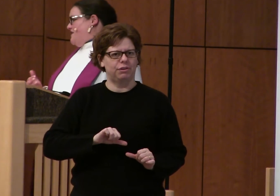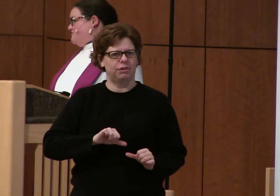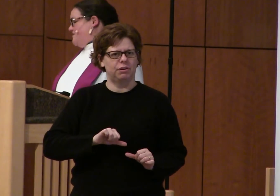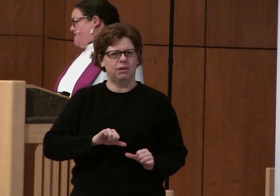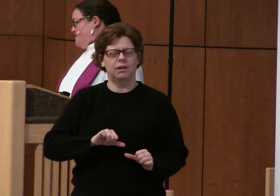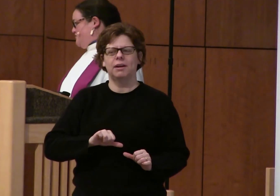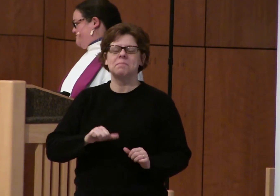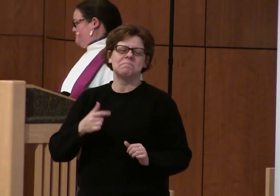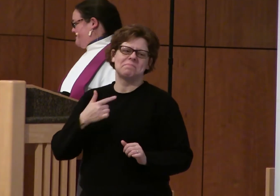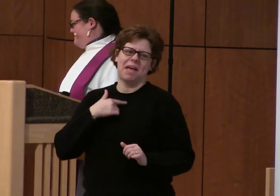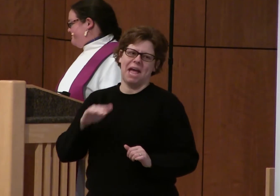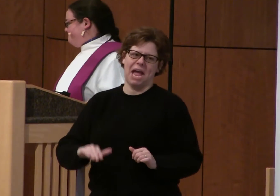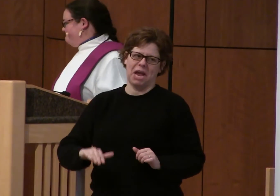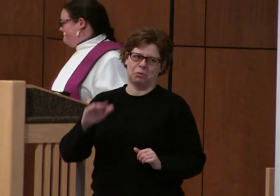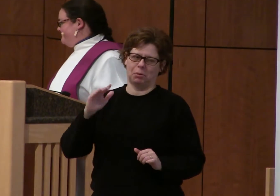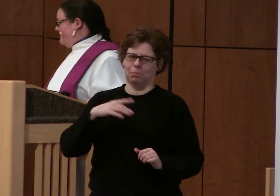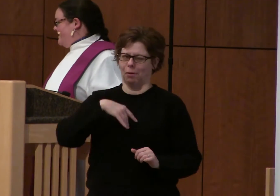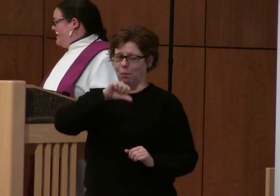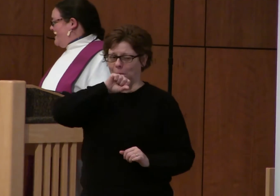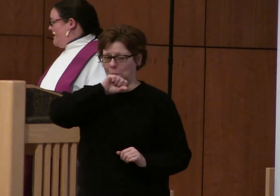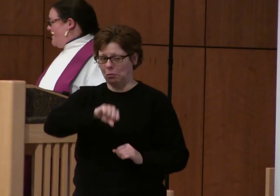Now I grew up on country music.